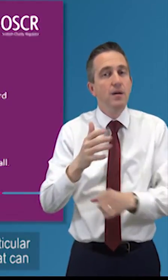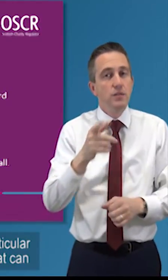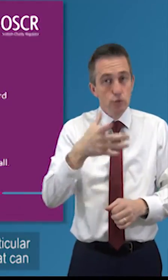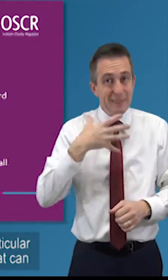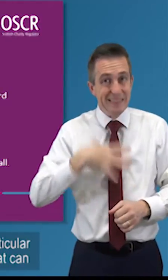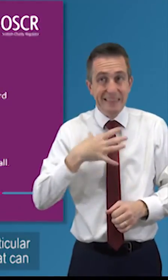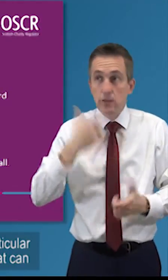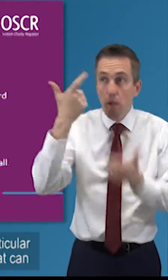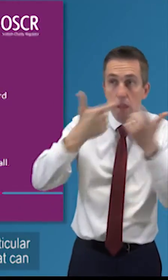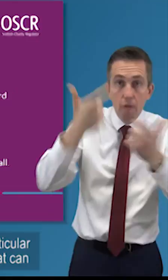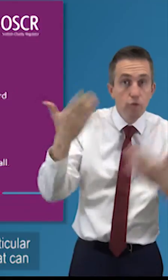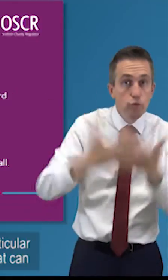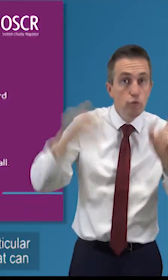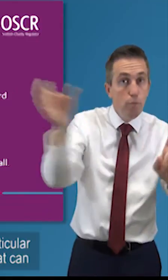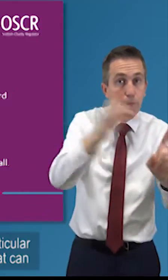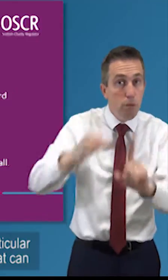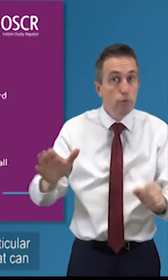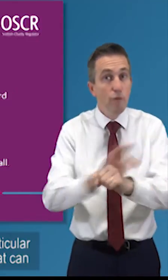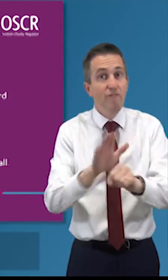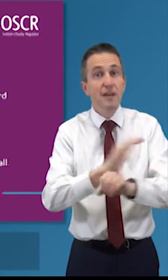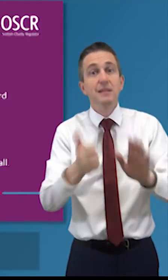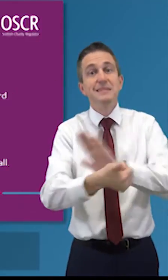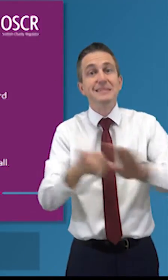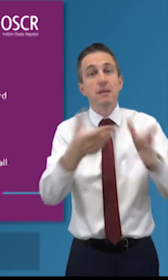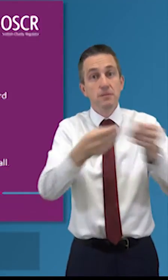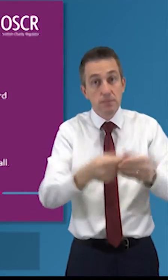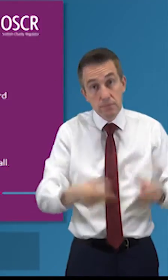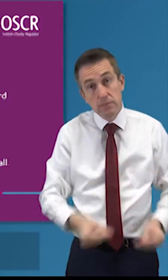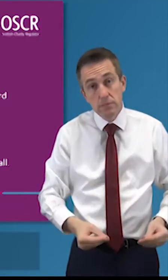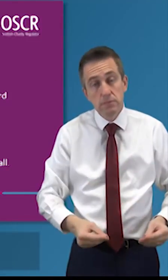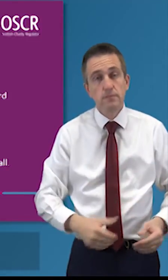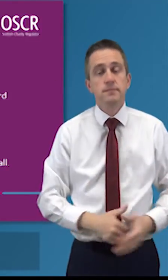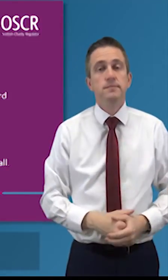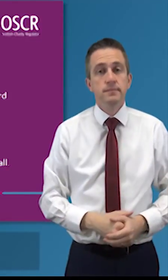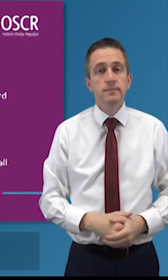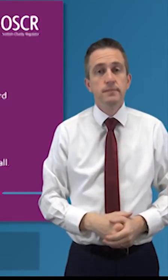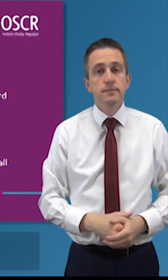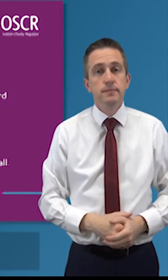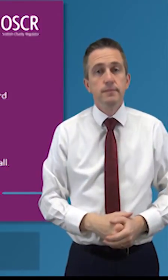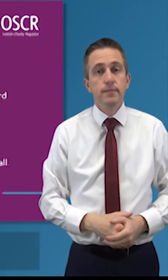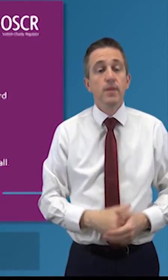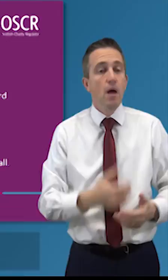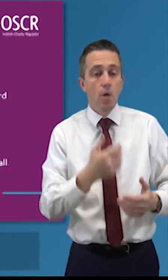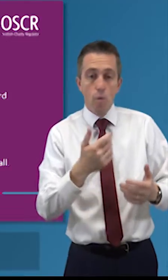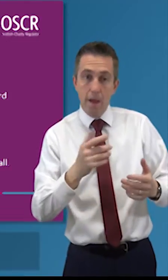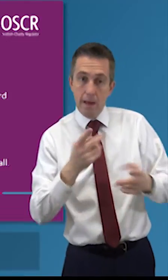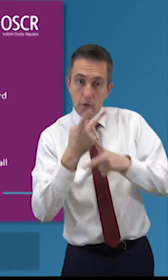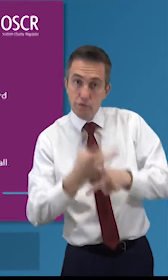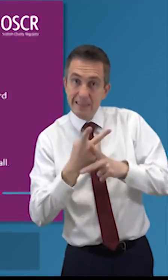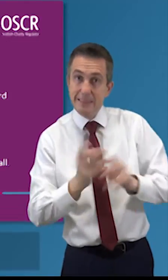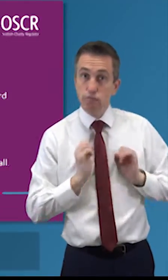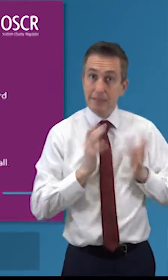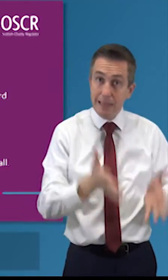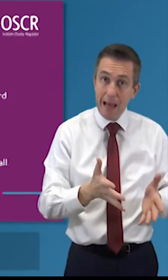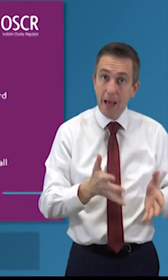particular things that you need to have on the board and what can you do about those thinking about what happens when people